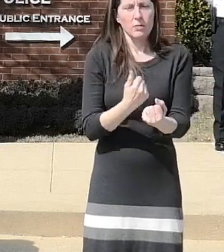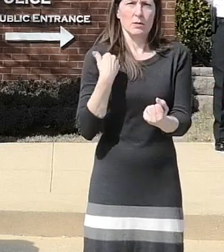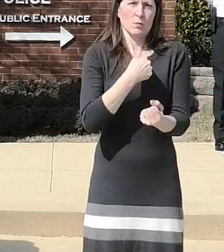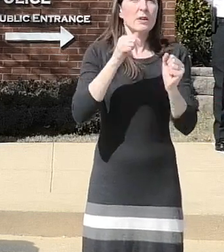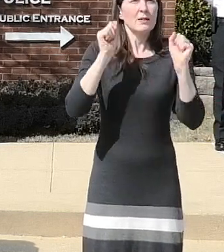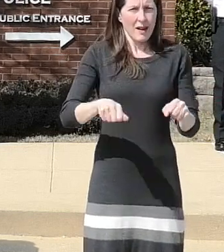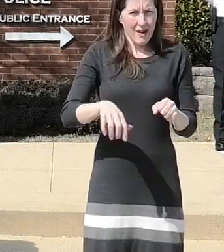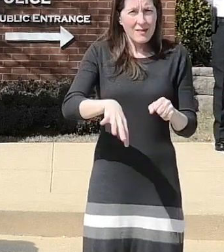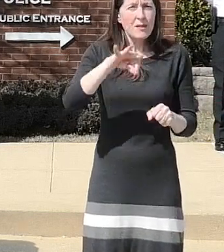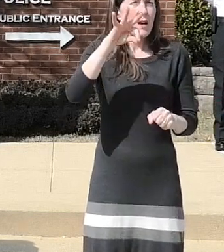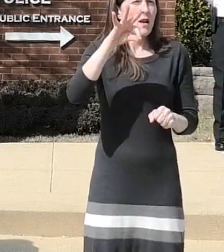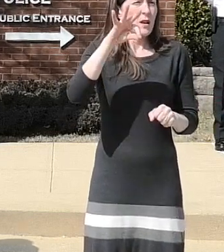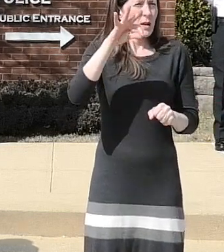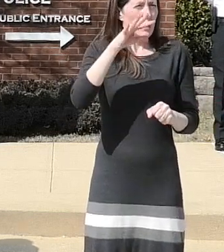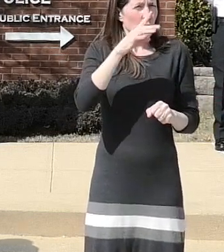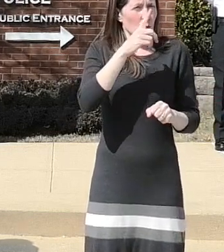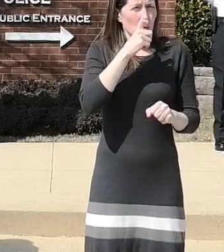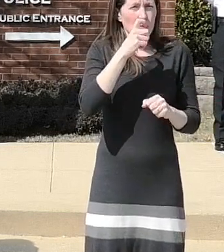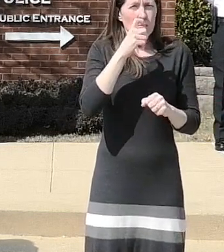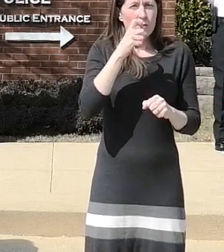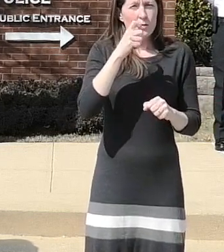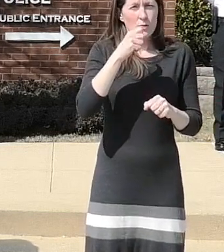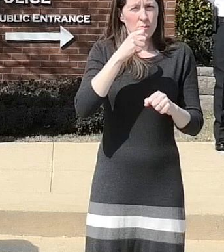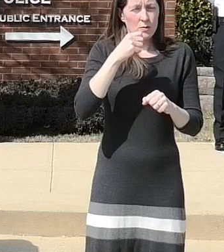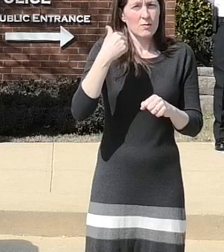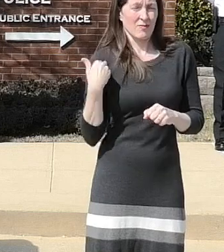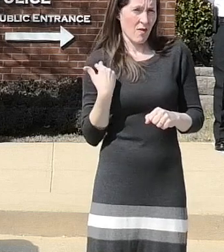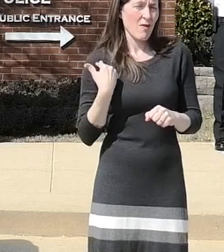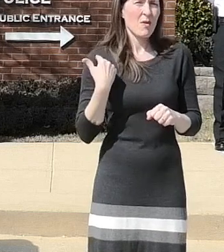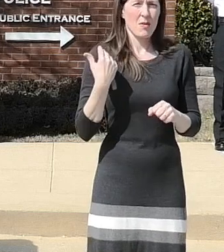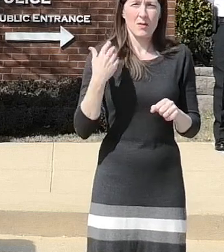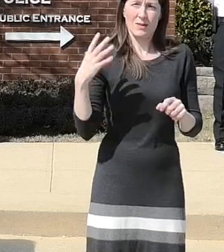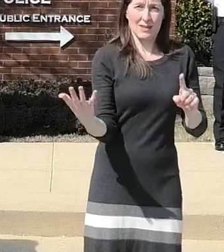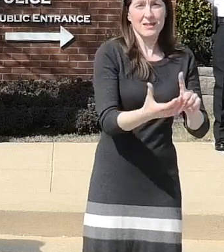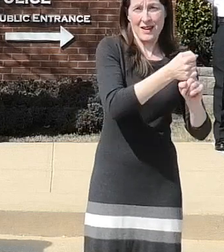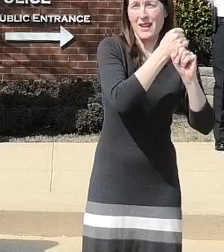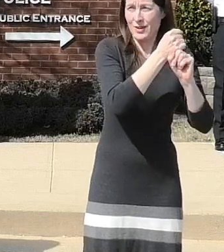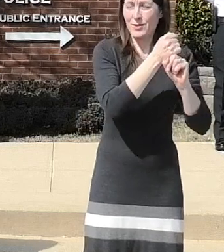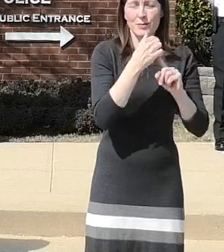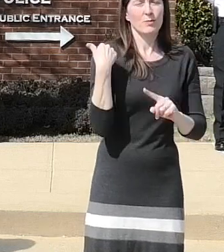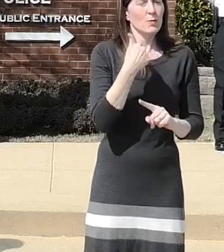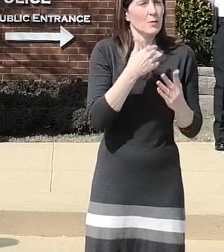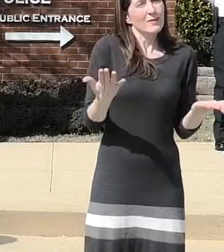public safety leaders and we are all here in service to others thank you